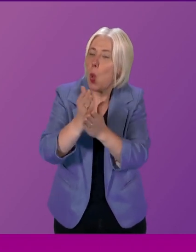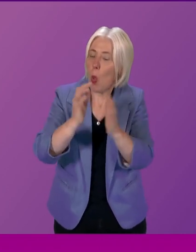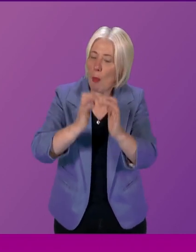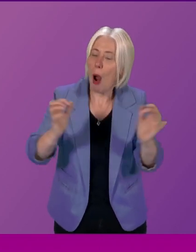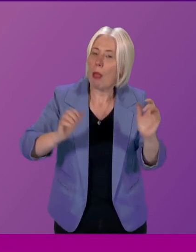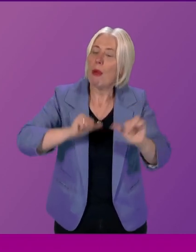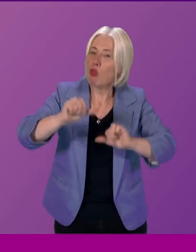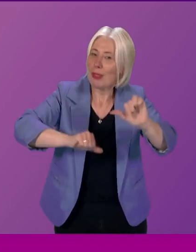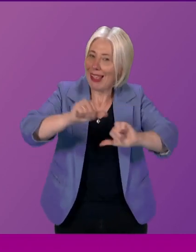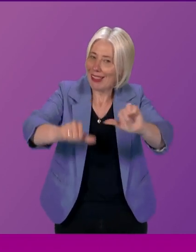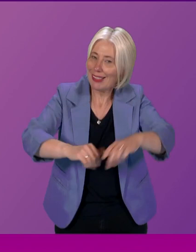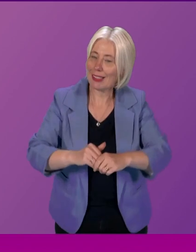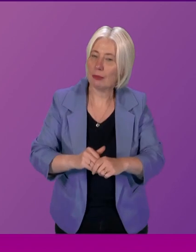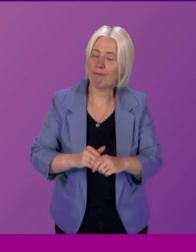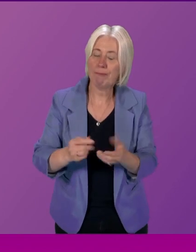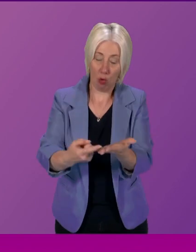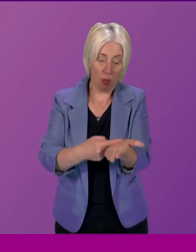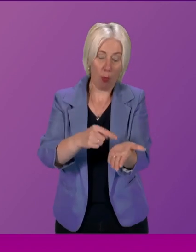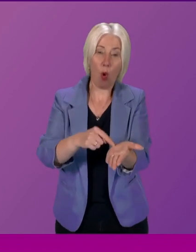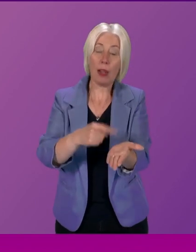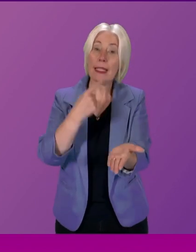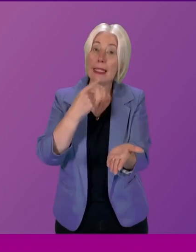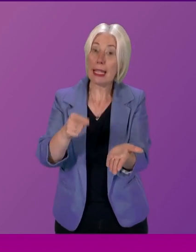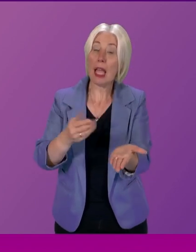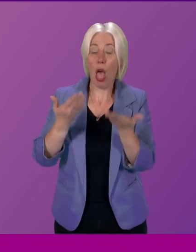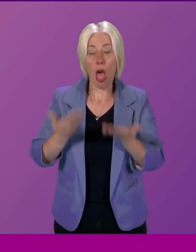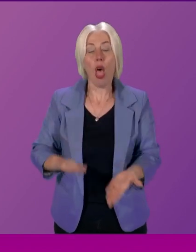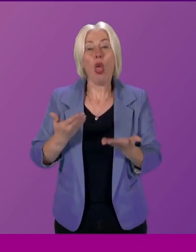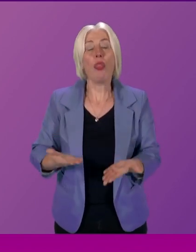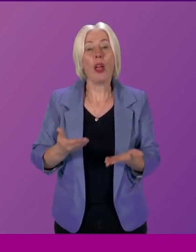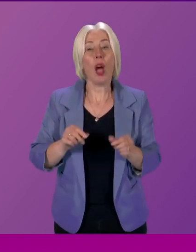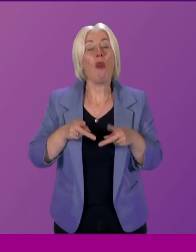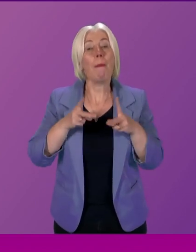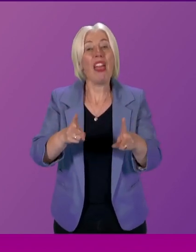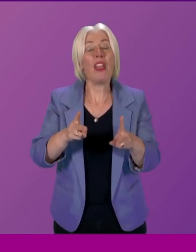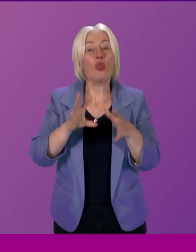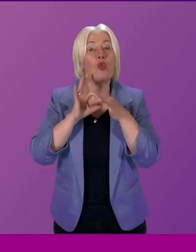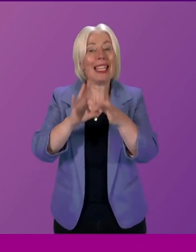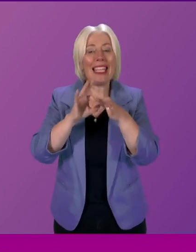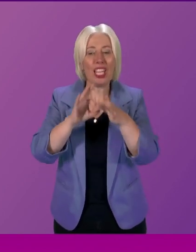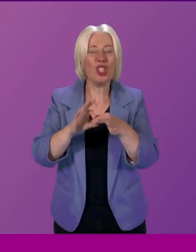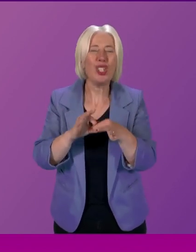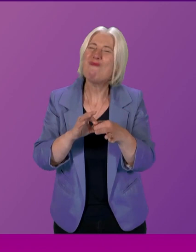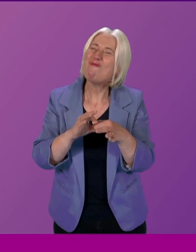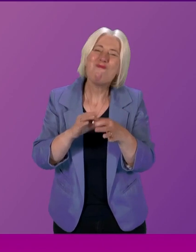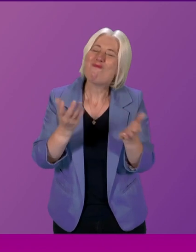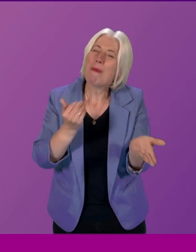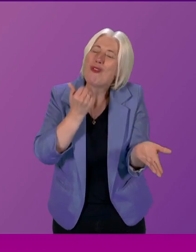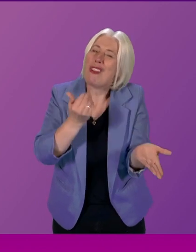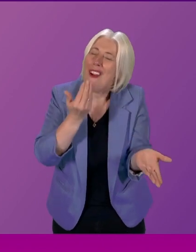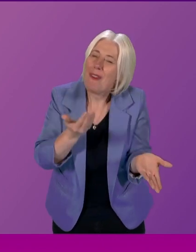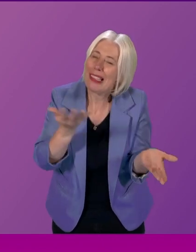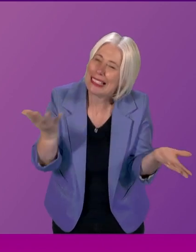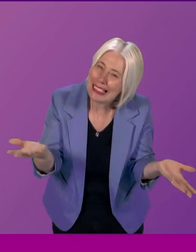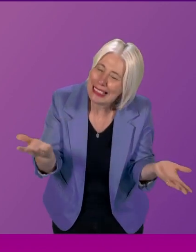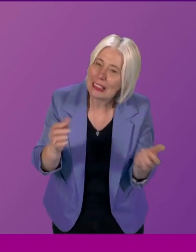welcome the report's acknowledgement of the fact that parliament's current methods of engagement with the wider public do not always go far enough especially when it comes